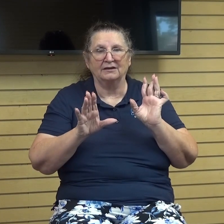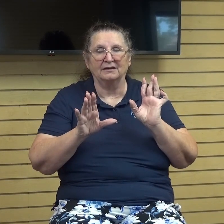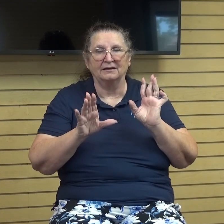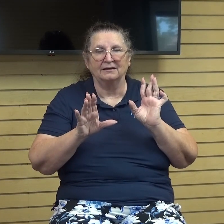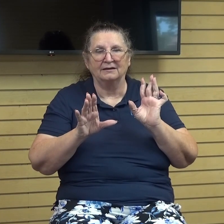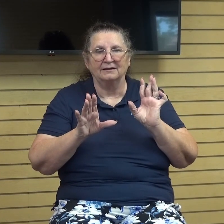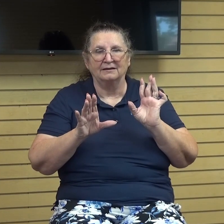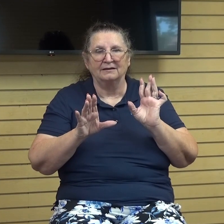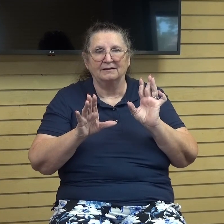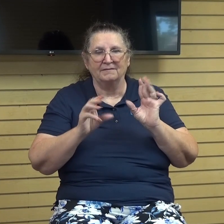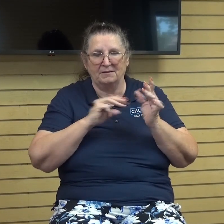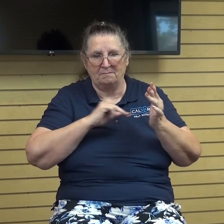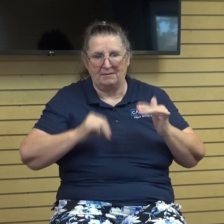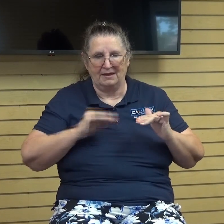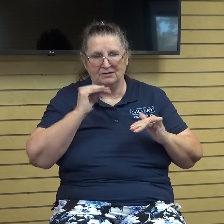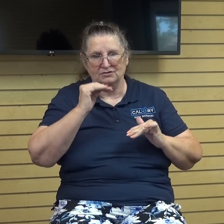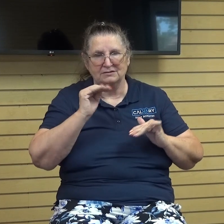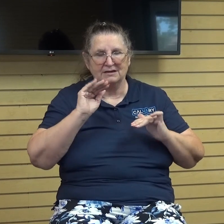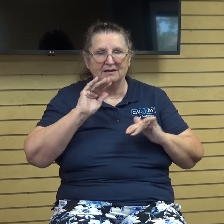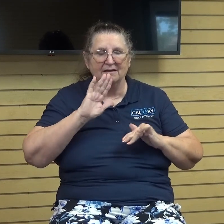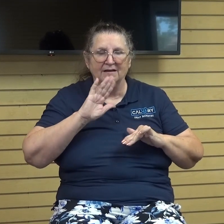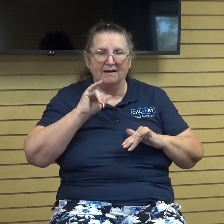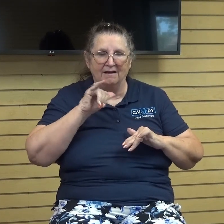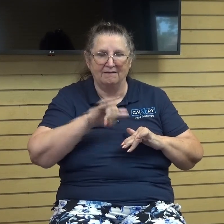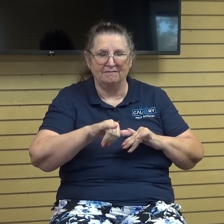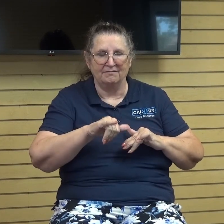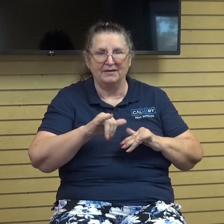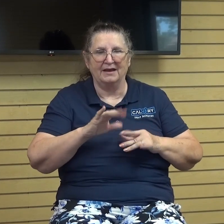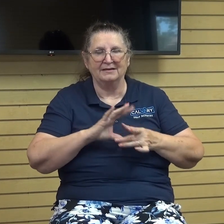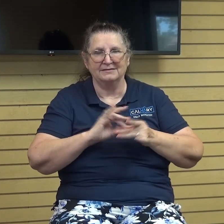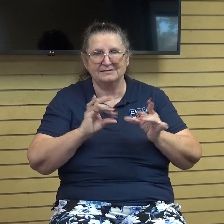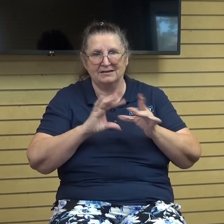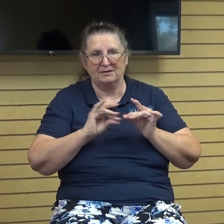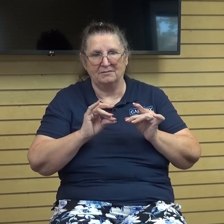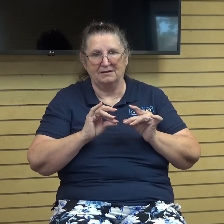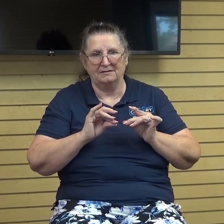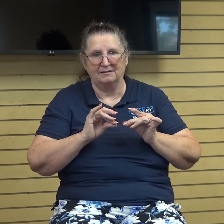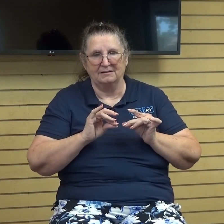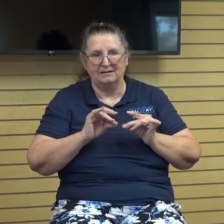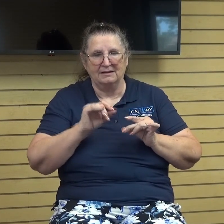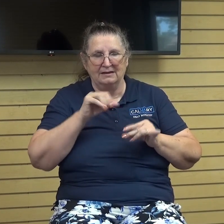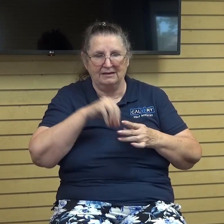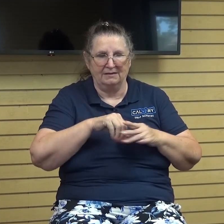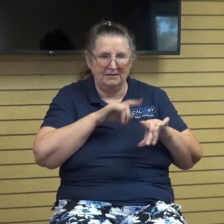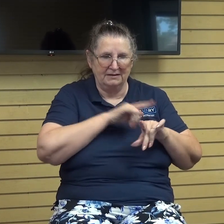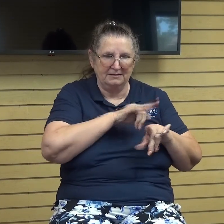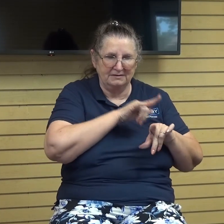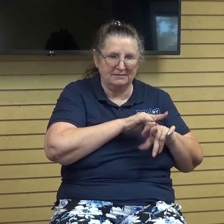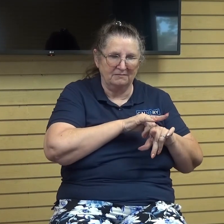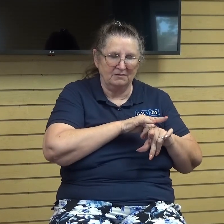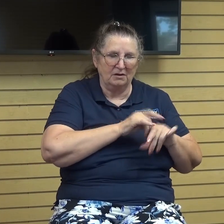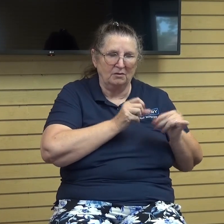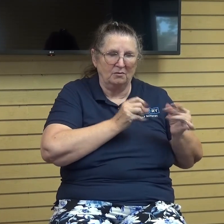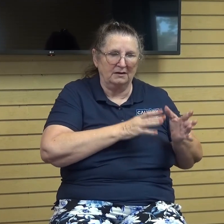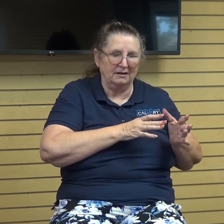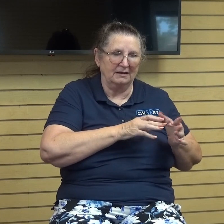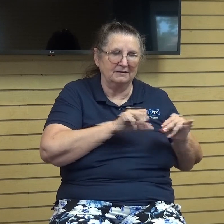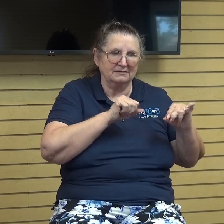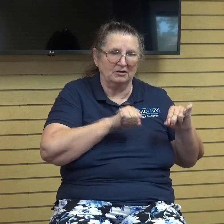majesty of that statement in the haze of this deception we seem to have lost the ability to be struck with